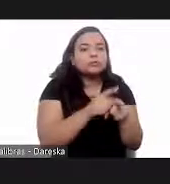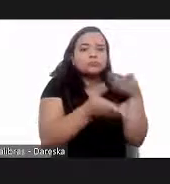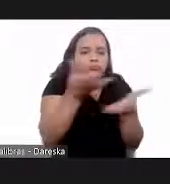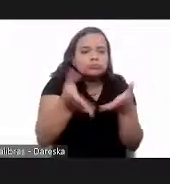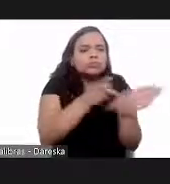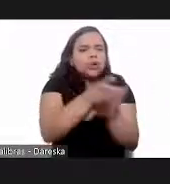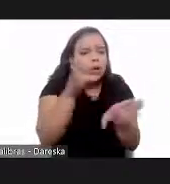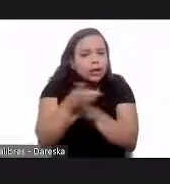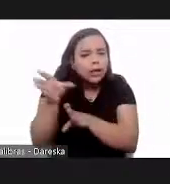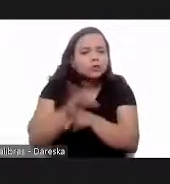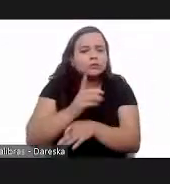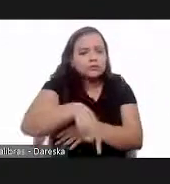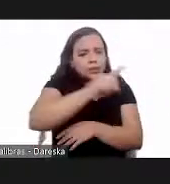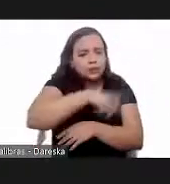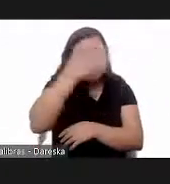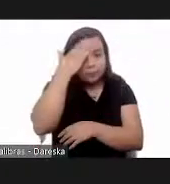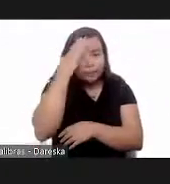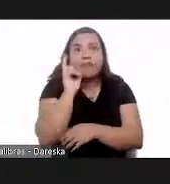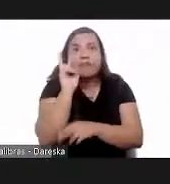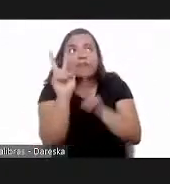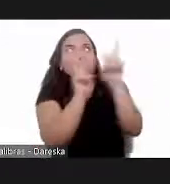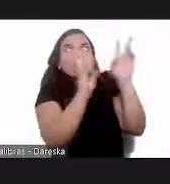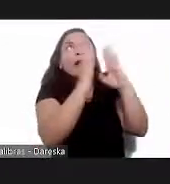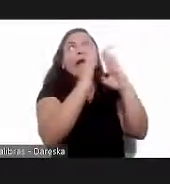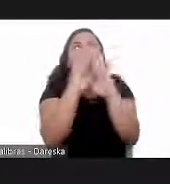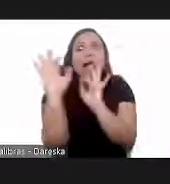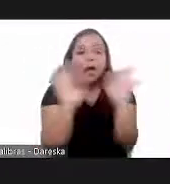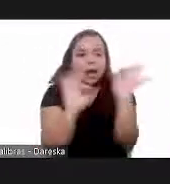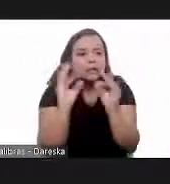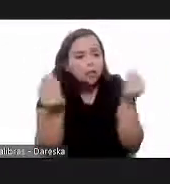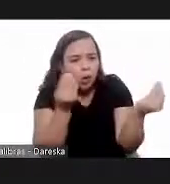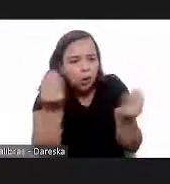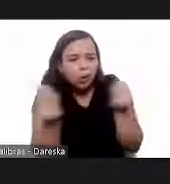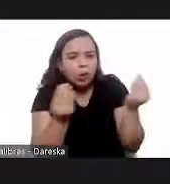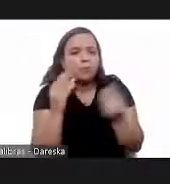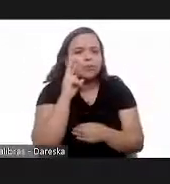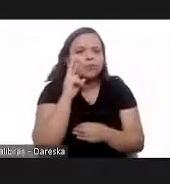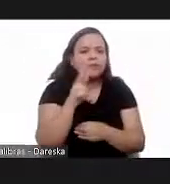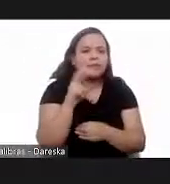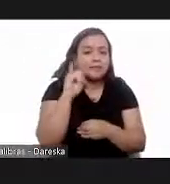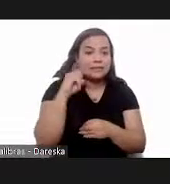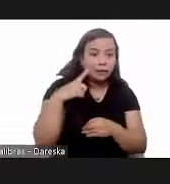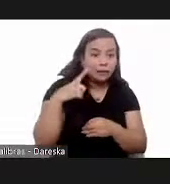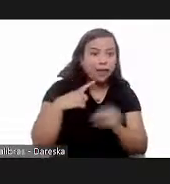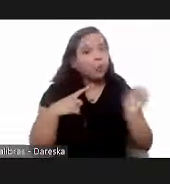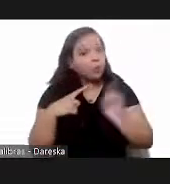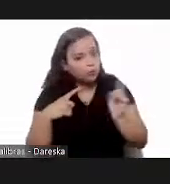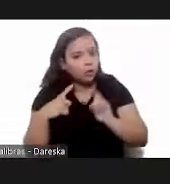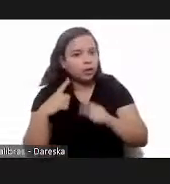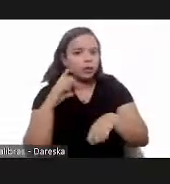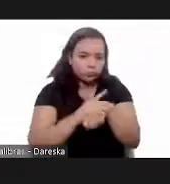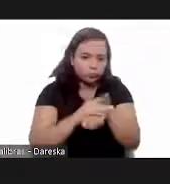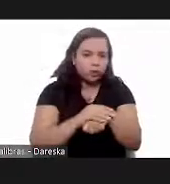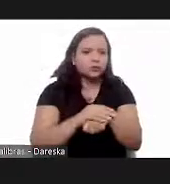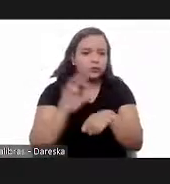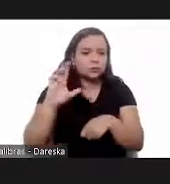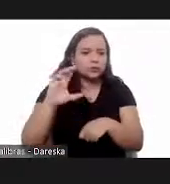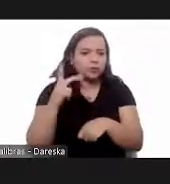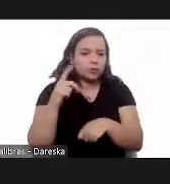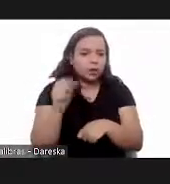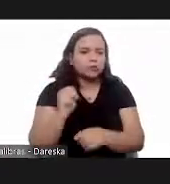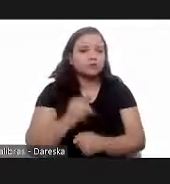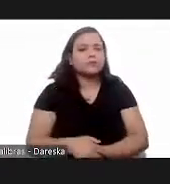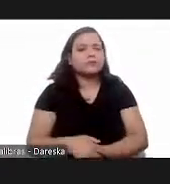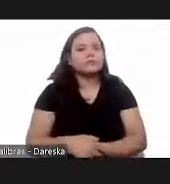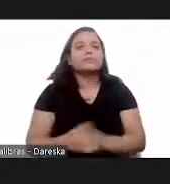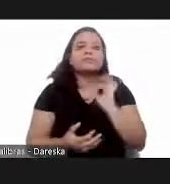to raise demands to see how the living conditions are the housing conditions and to screen for chagas i